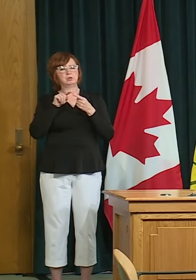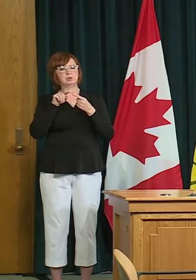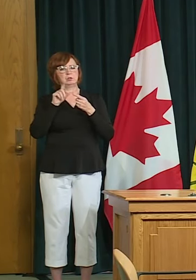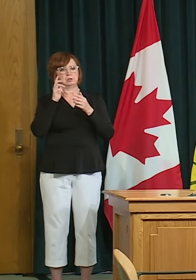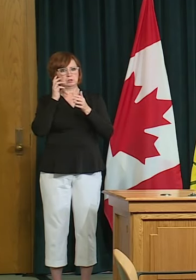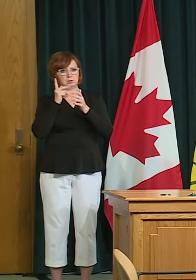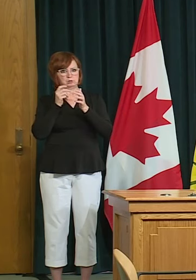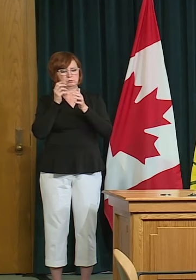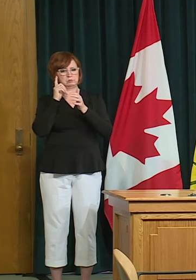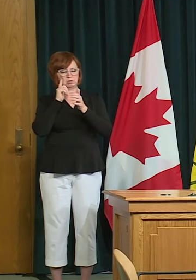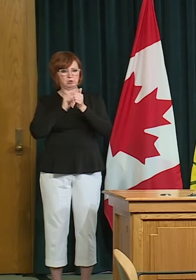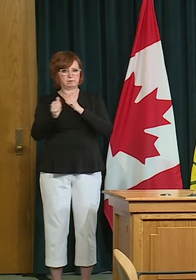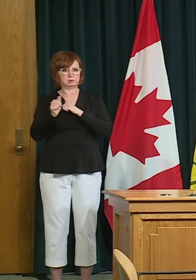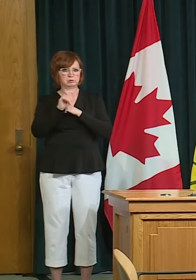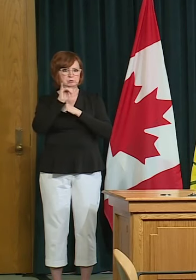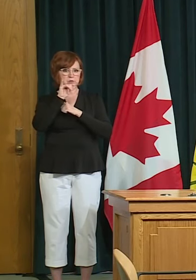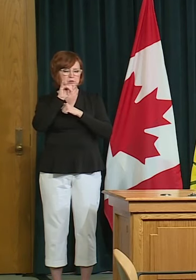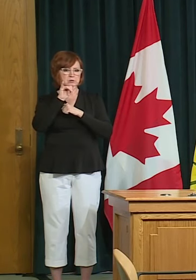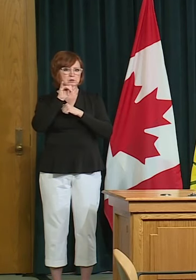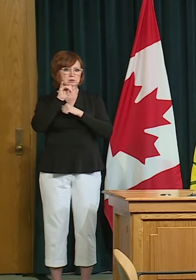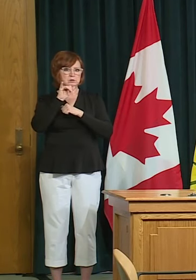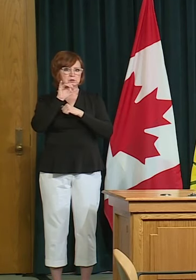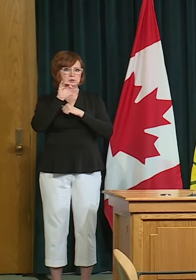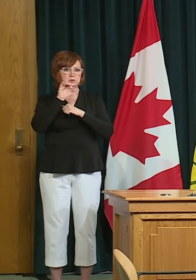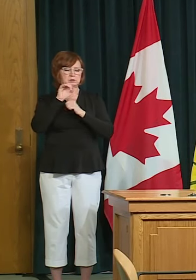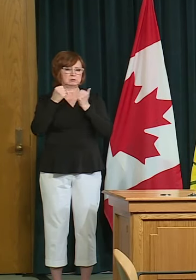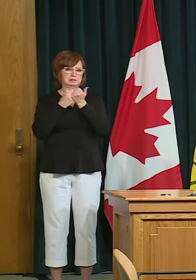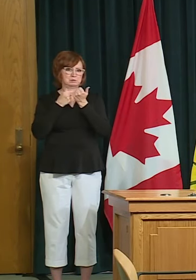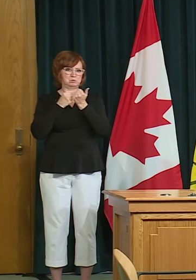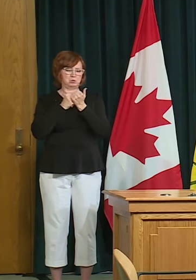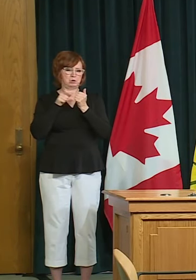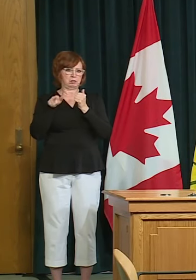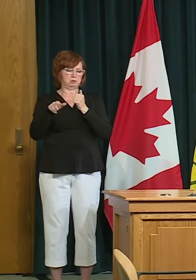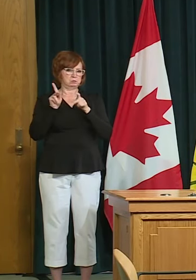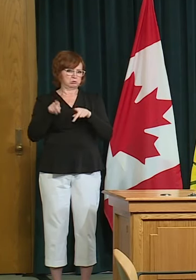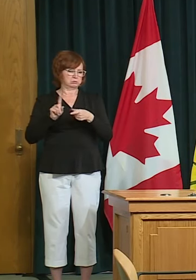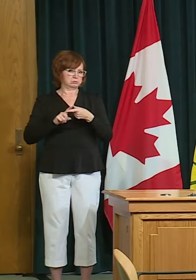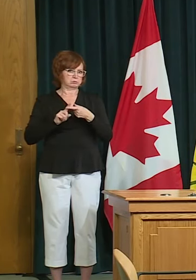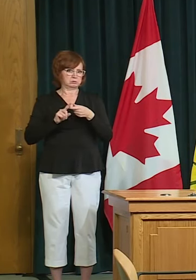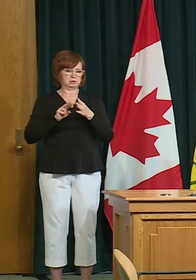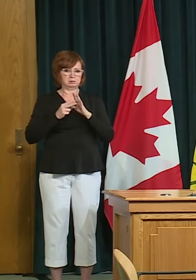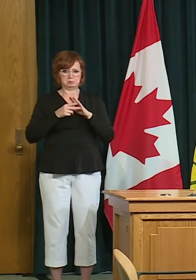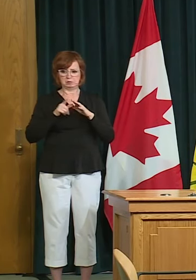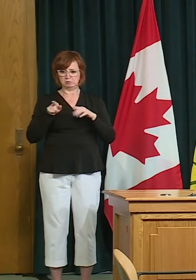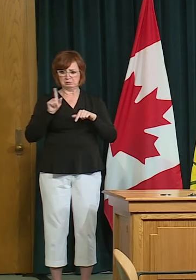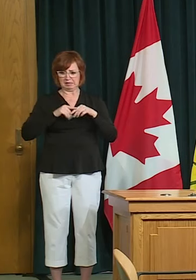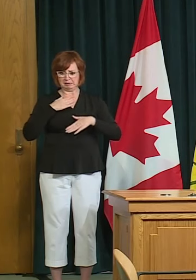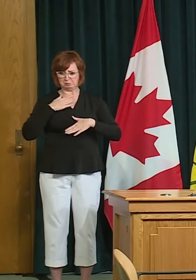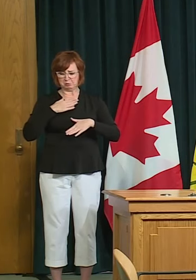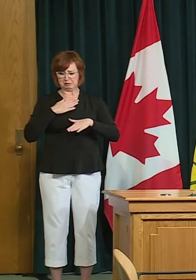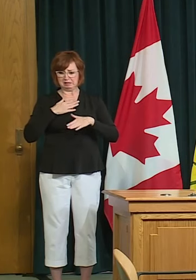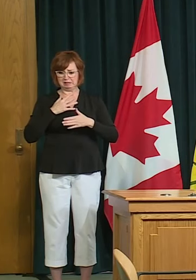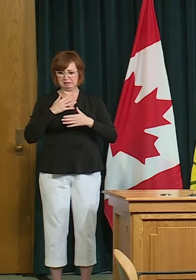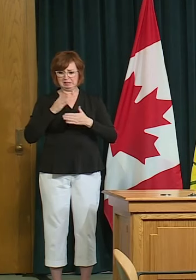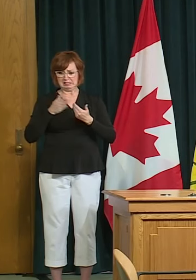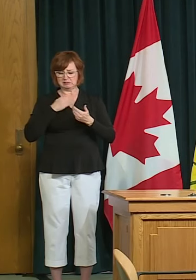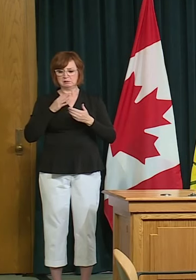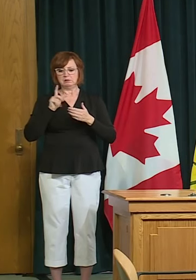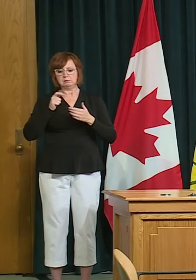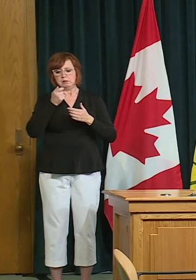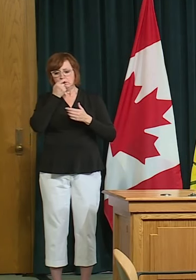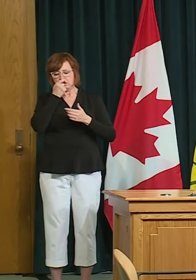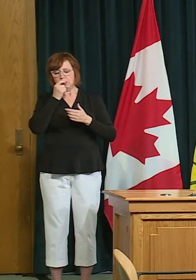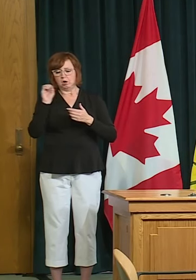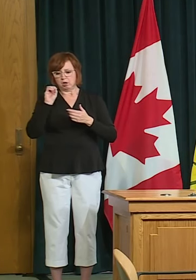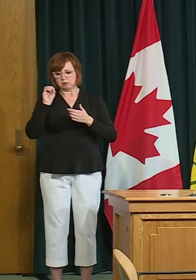care or acute care which is for the most part supportive that includes where required oxygen and ventilation and other sports like